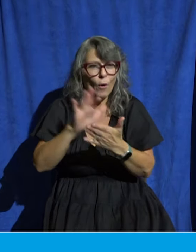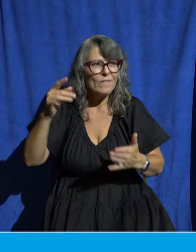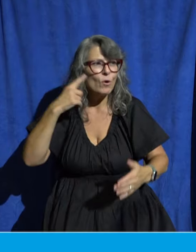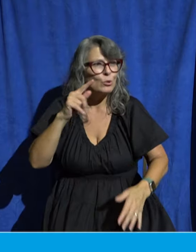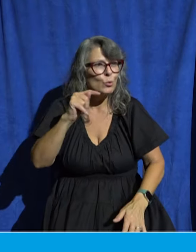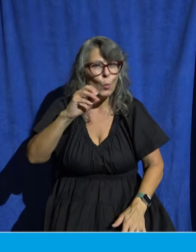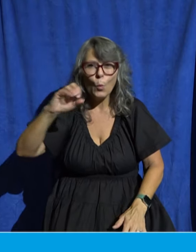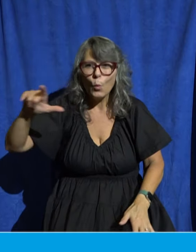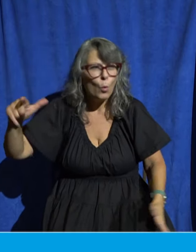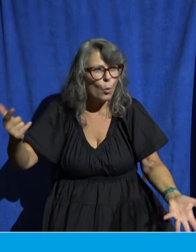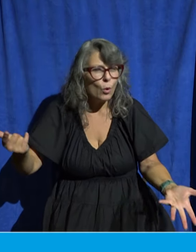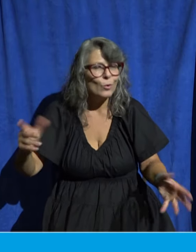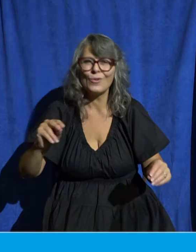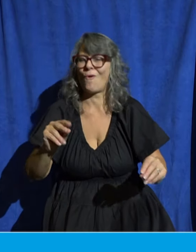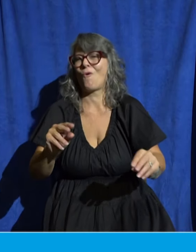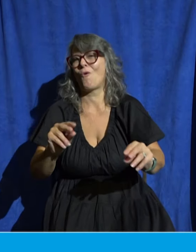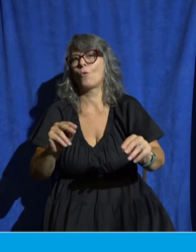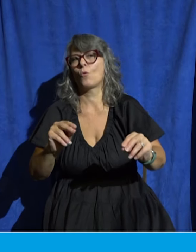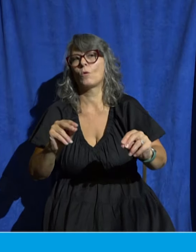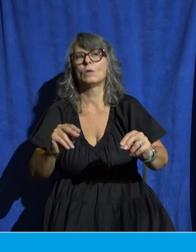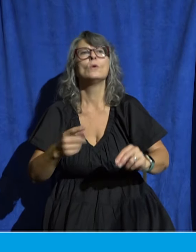the one who designed and built the house